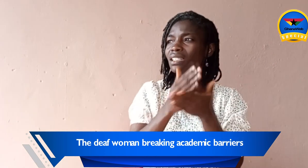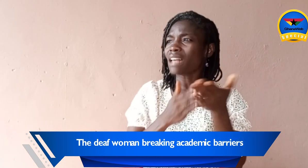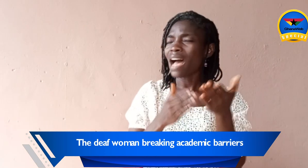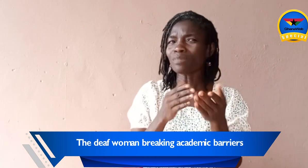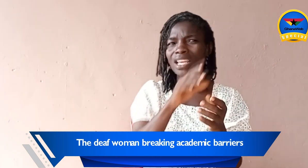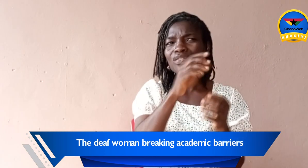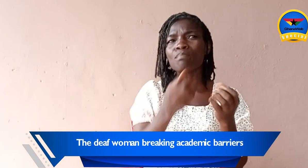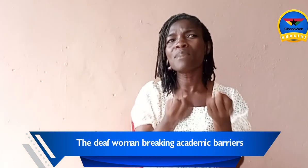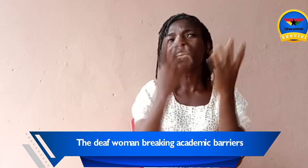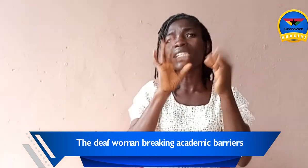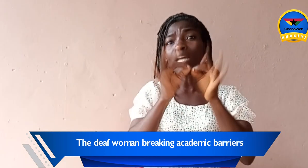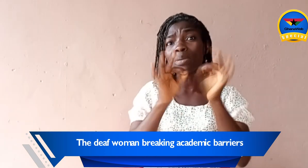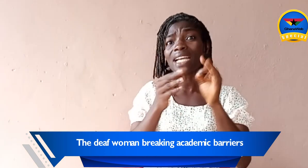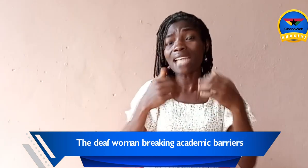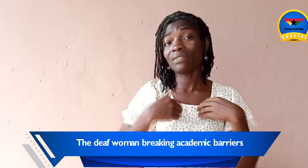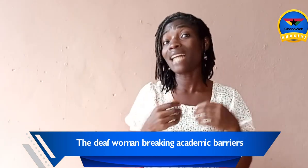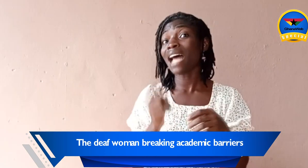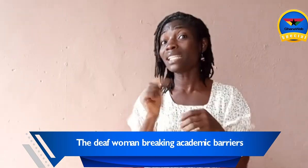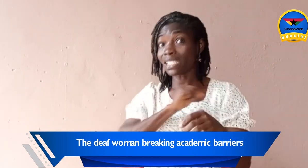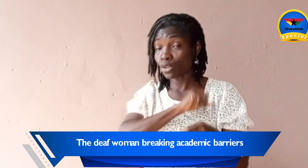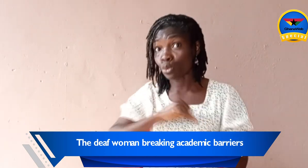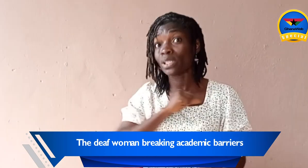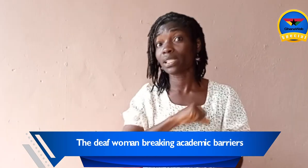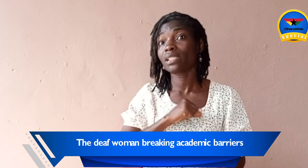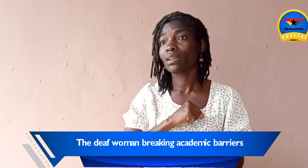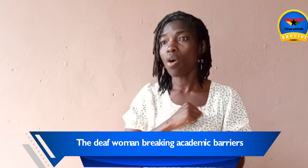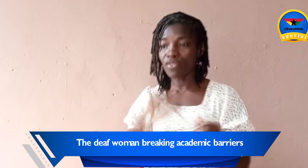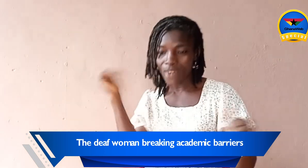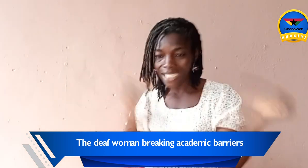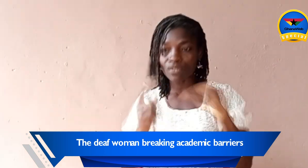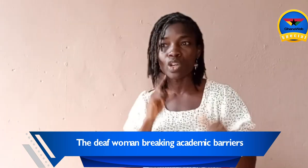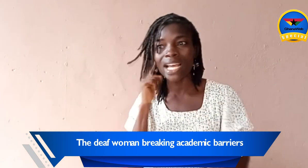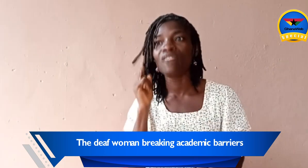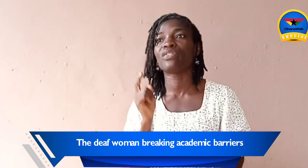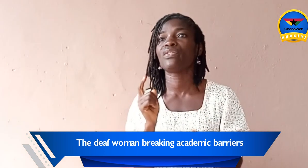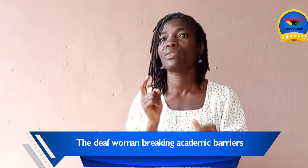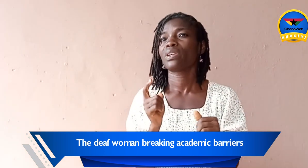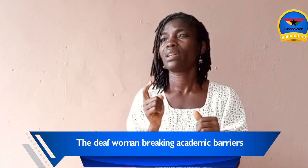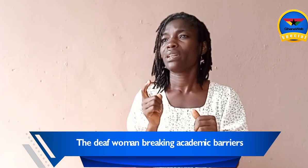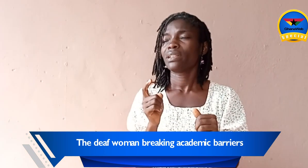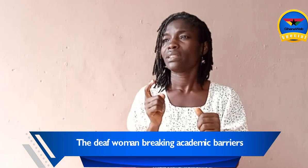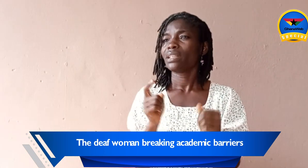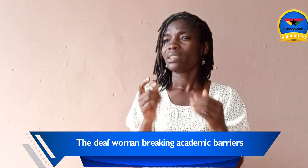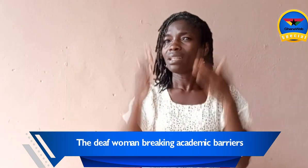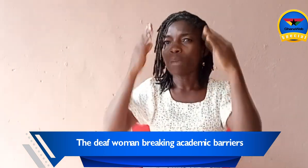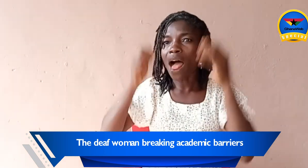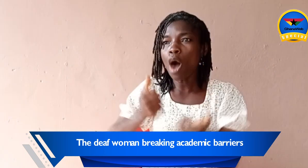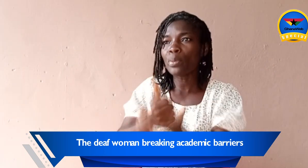If many interpreters have that attitude of fighting for deaf, helping